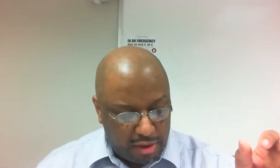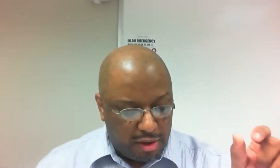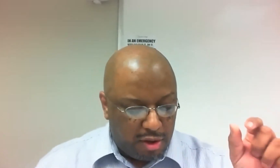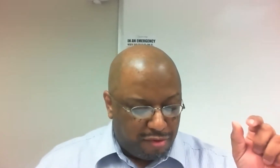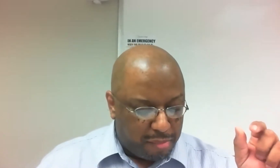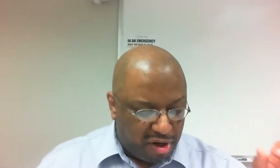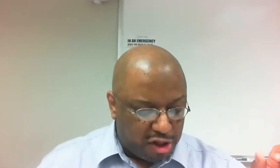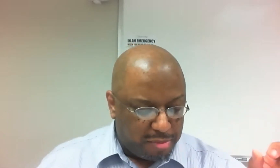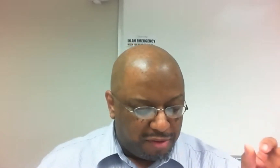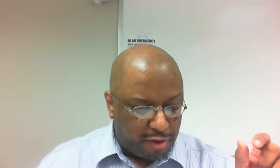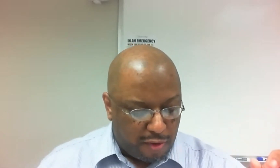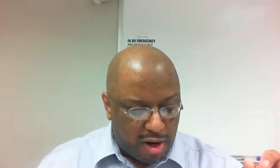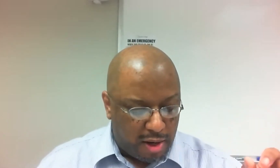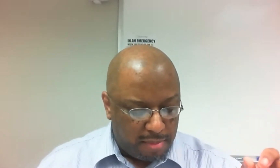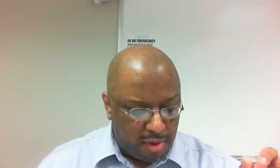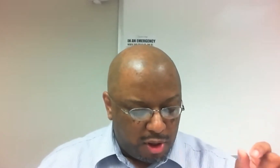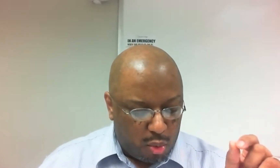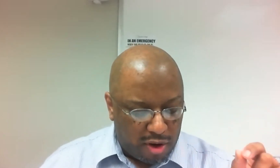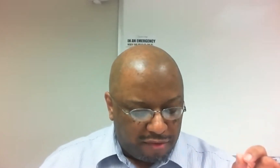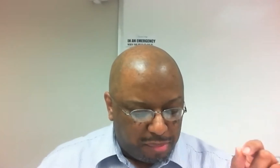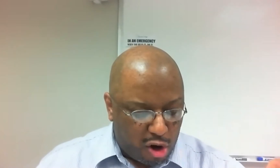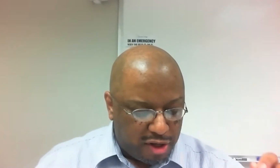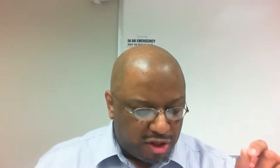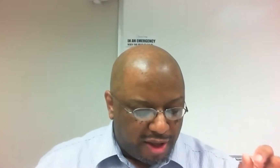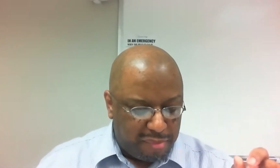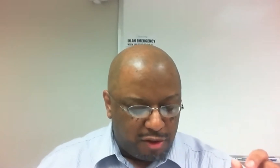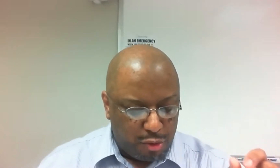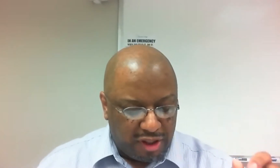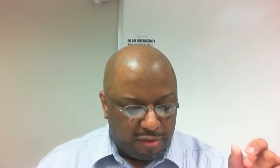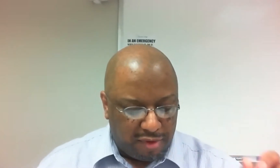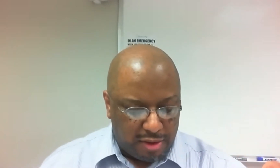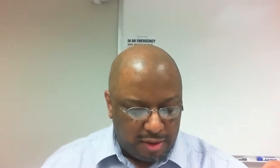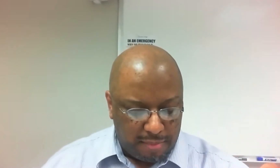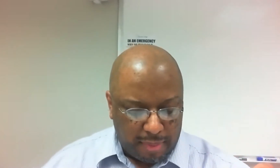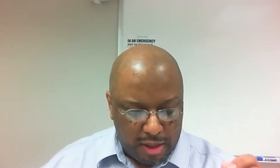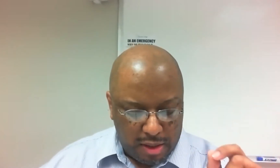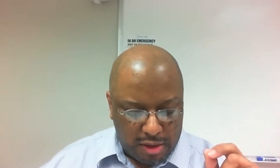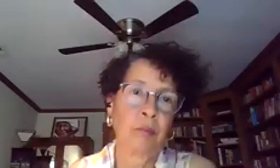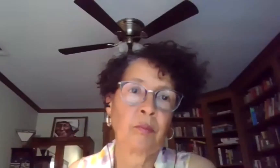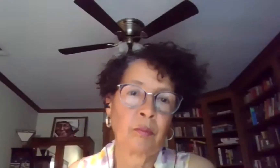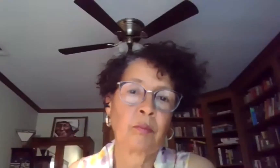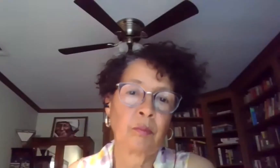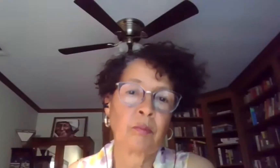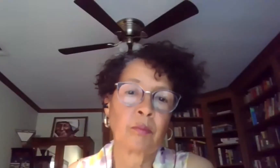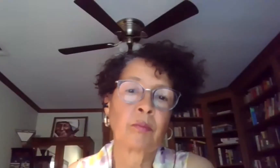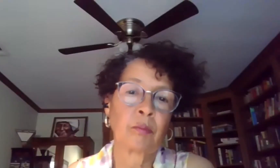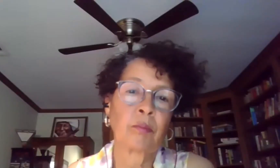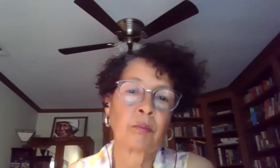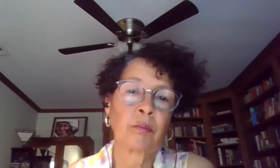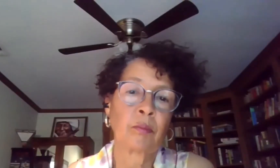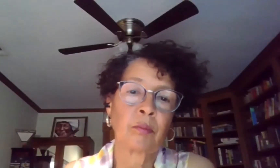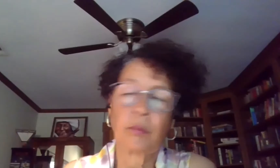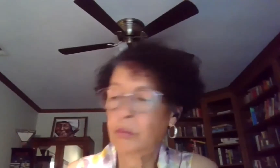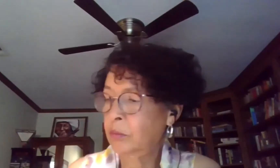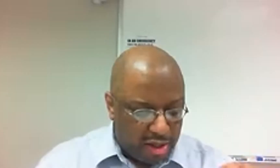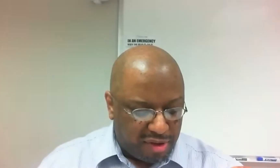for punishment for crime, whereof the party shall have been duly convicted, shall exist within the United